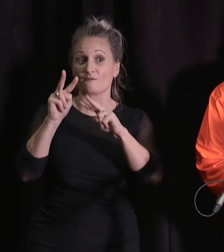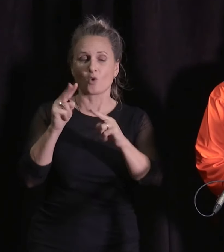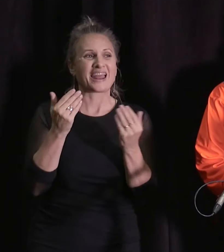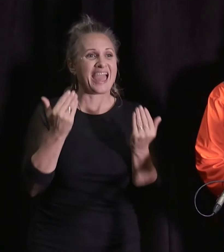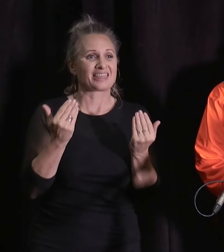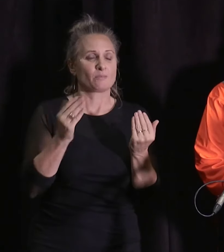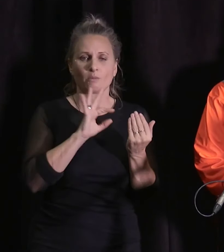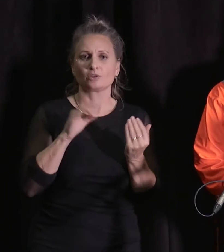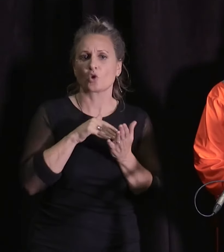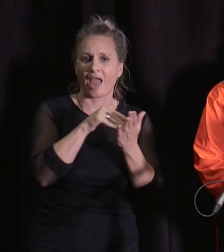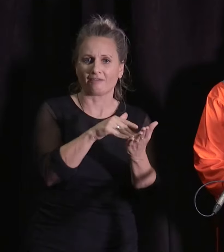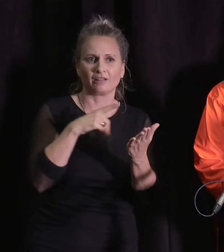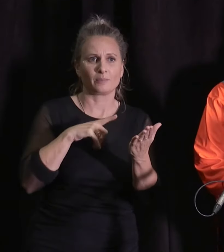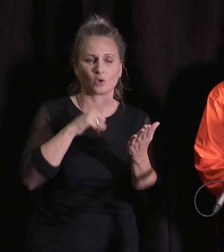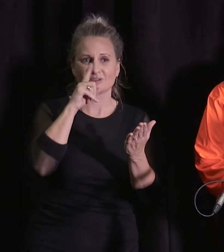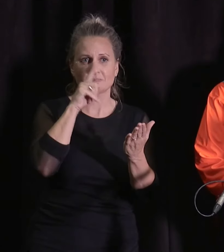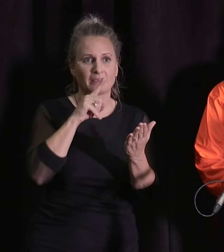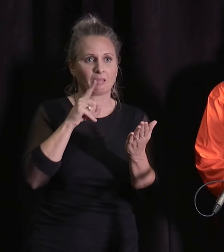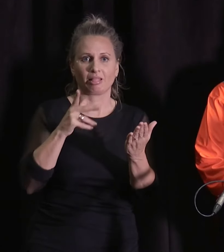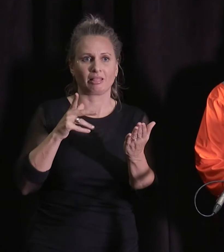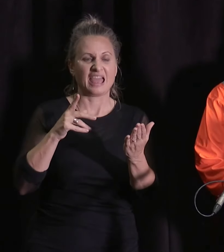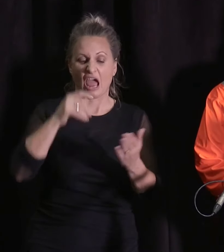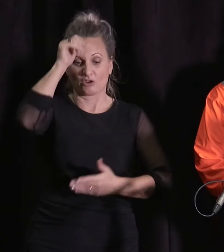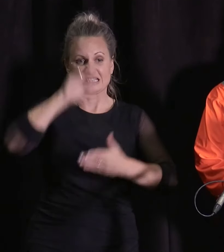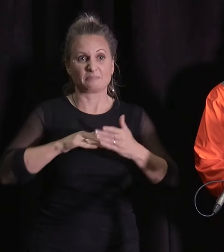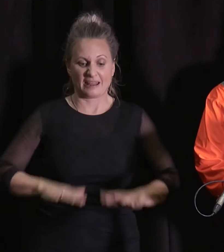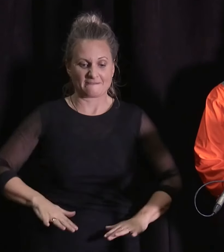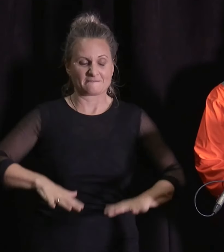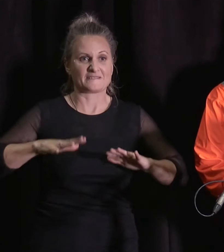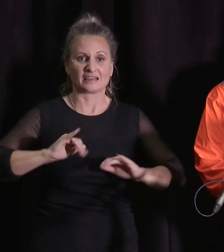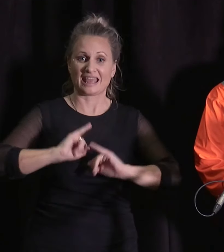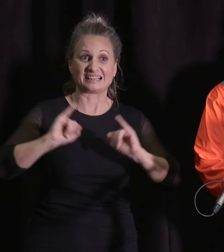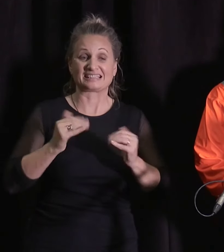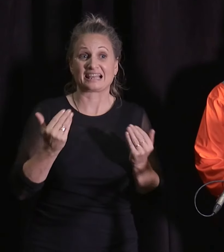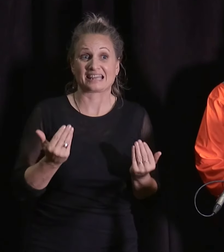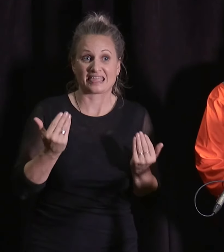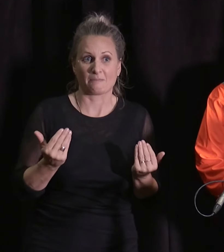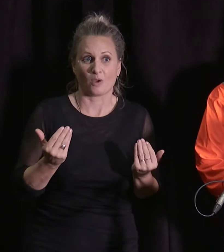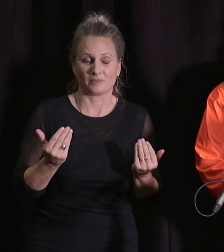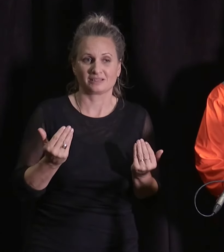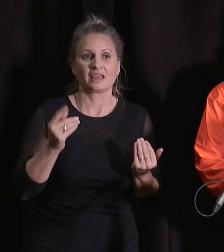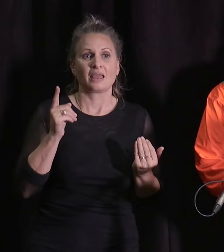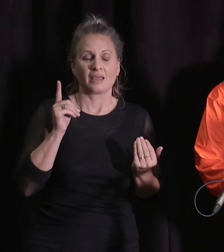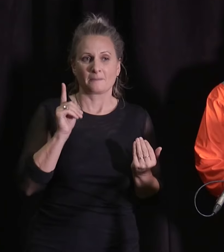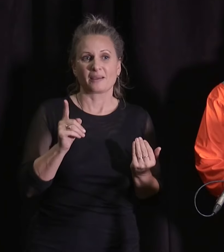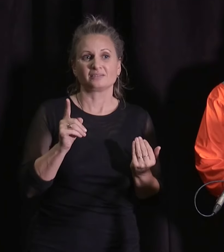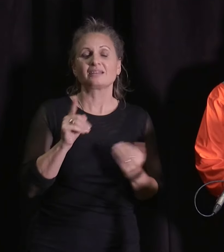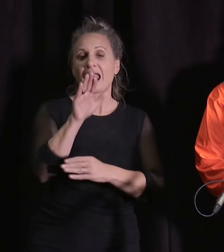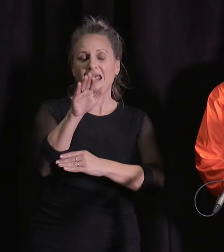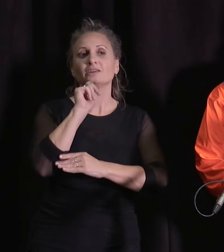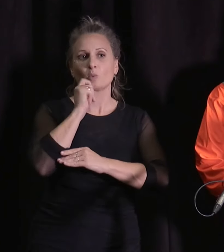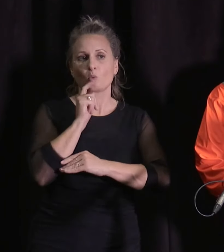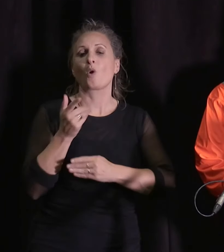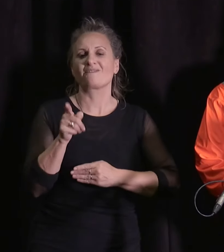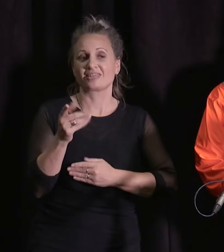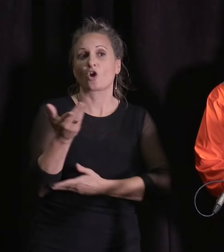people who are up to their wastes and water to be having that debate right at the moment but it absolutely is one that we need to have as